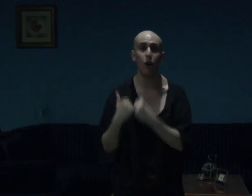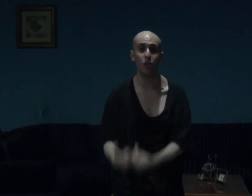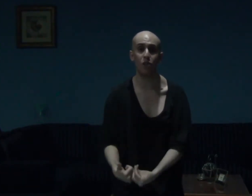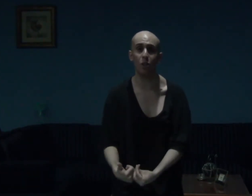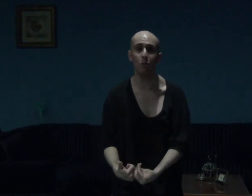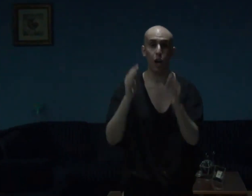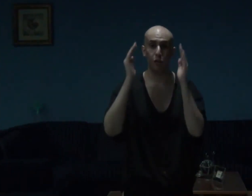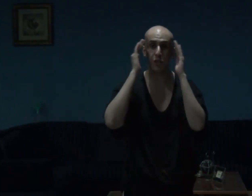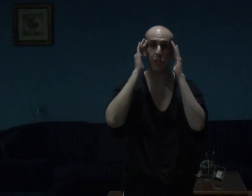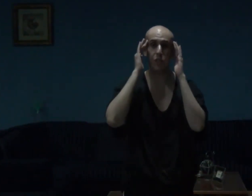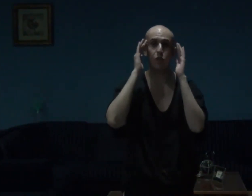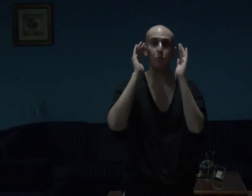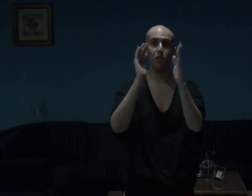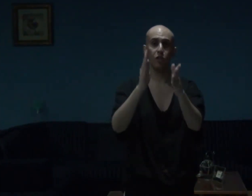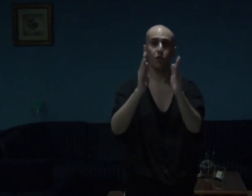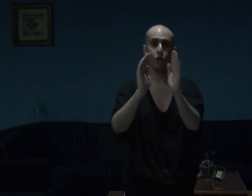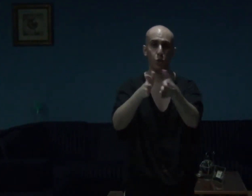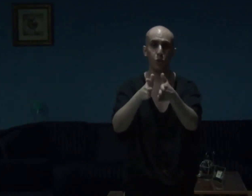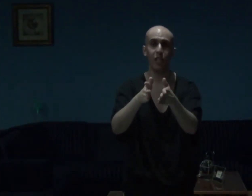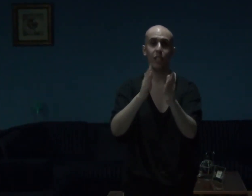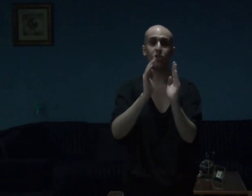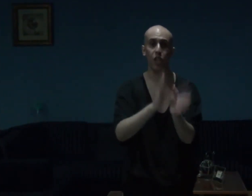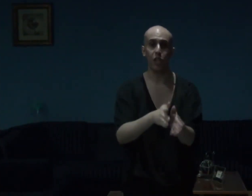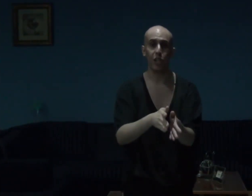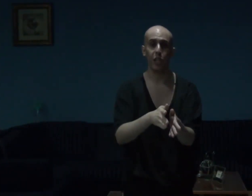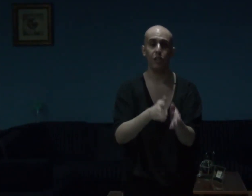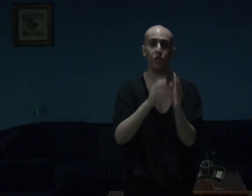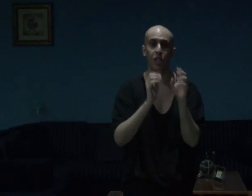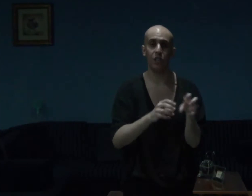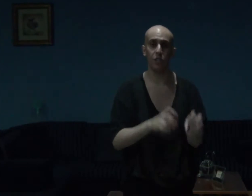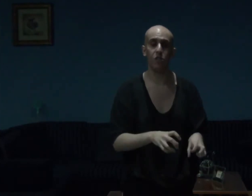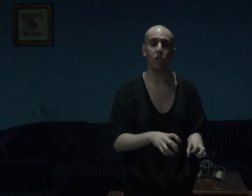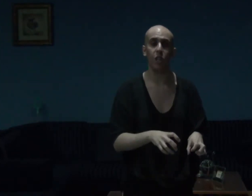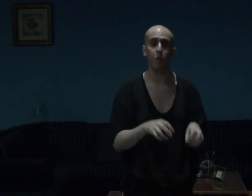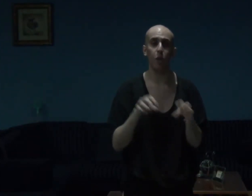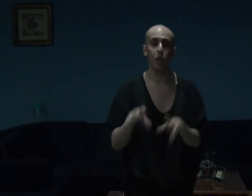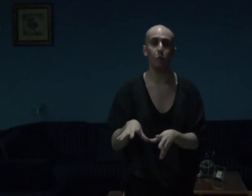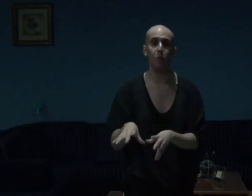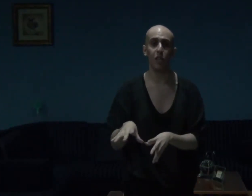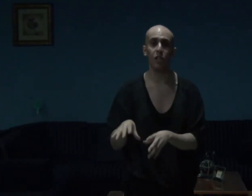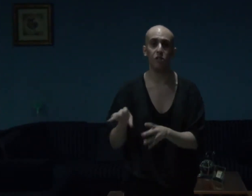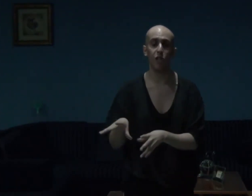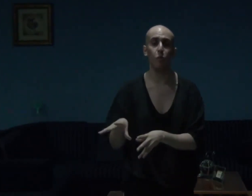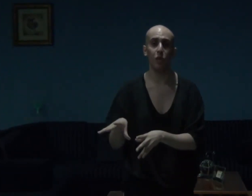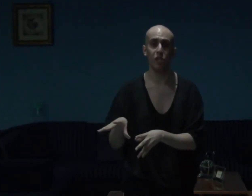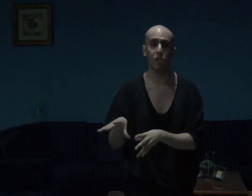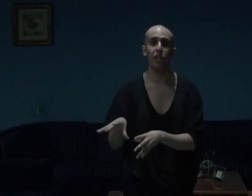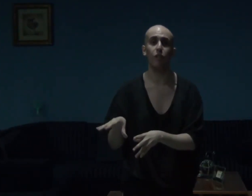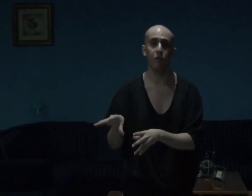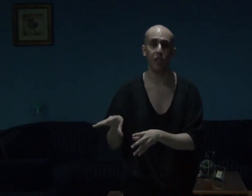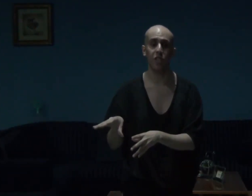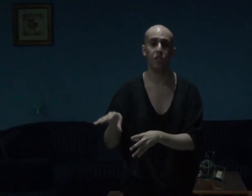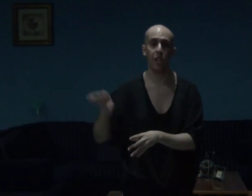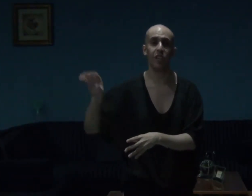awesome, I forgot to mention to you guys and gals, that this game, Hellblade Senwa's Sacrifice, takes